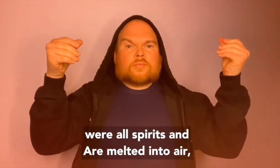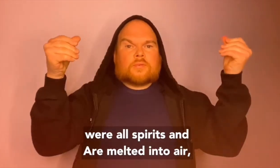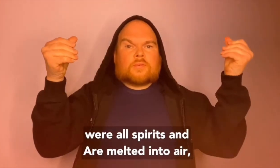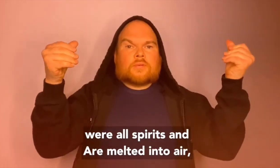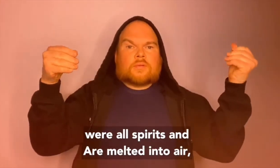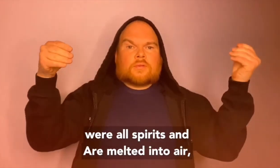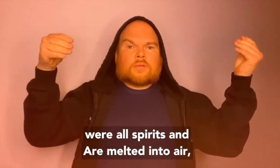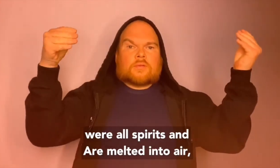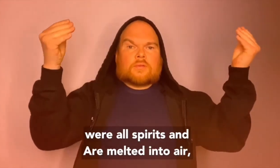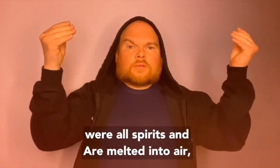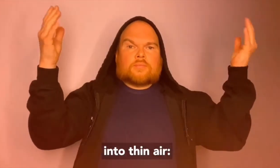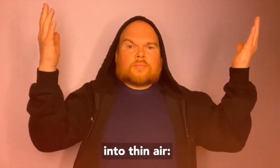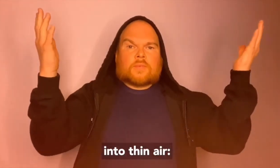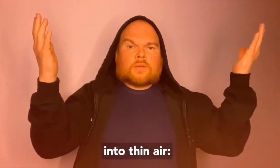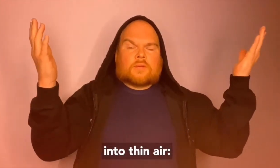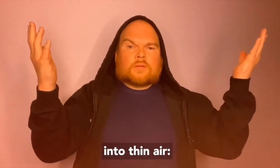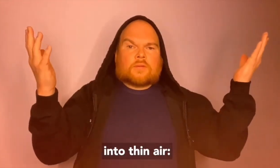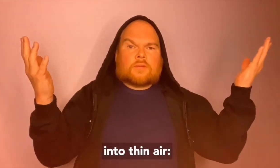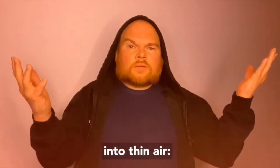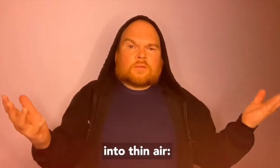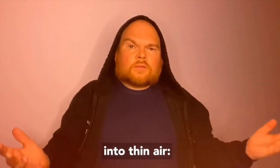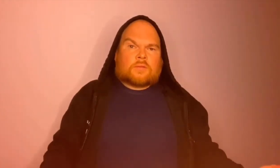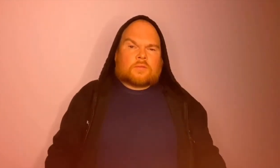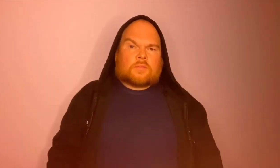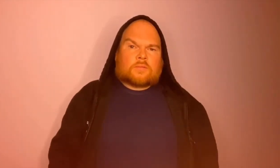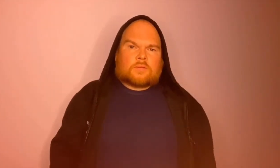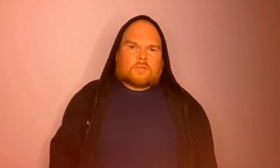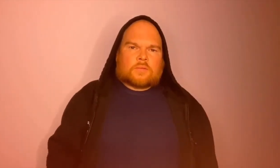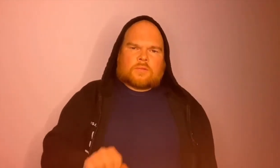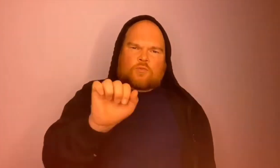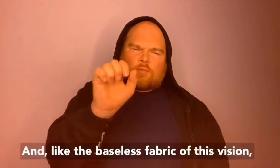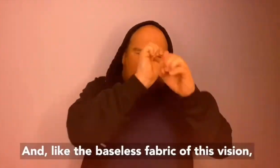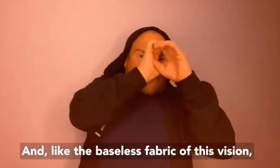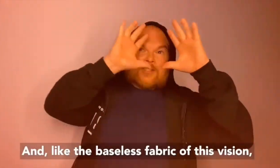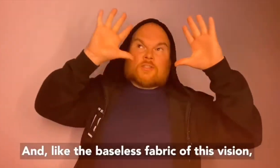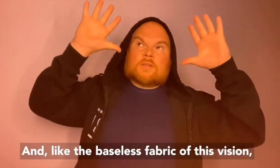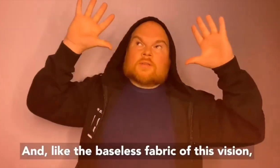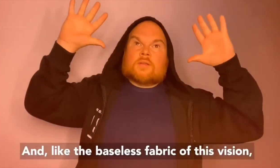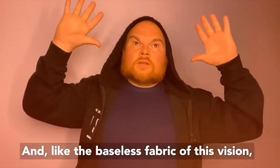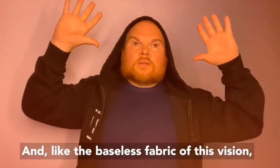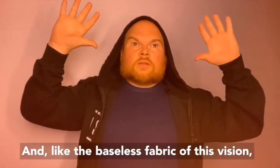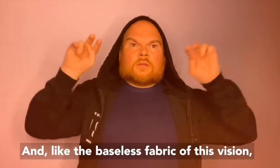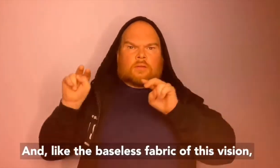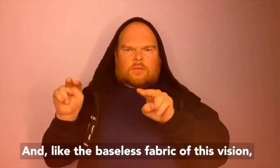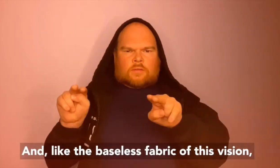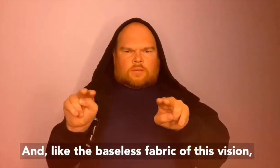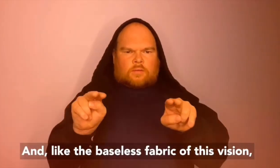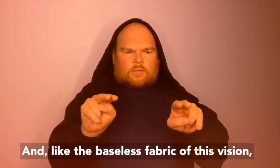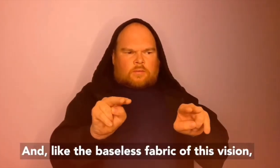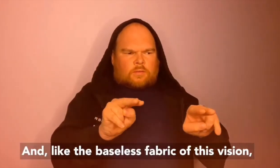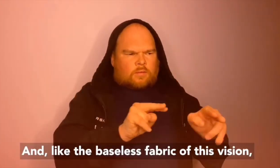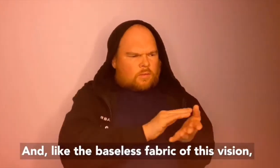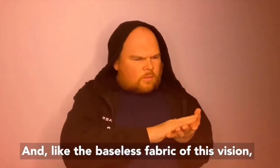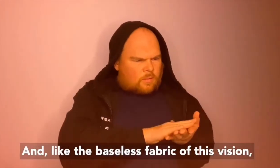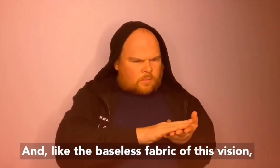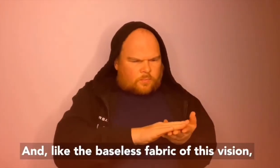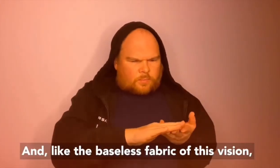melted into air into thin air and like the baseless fabric of this vision